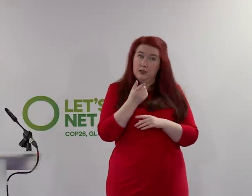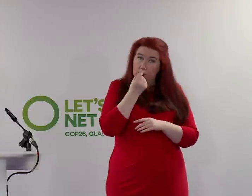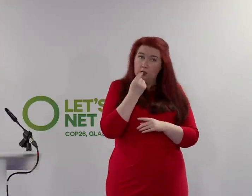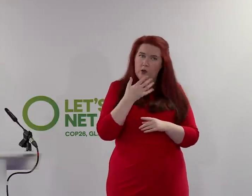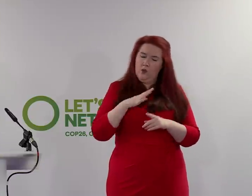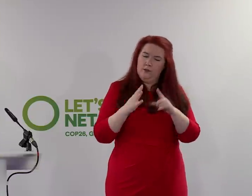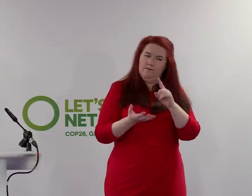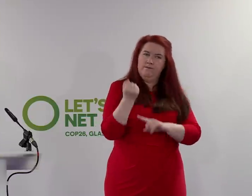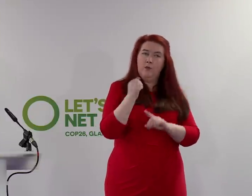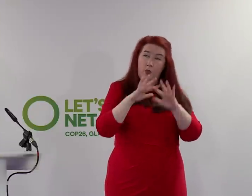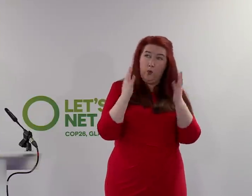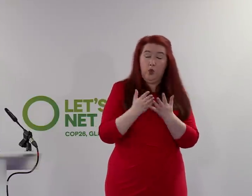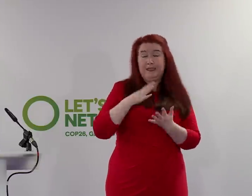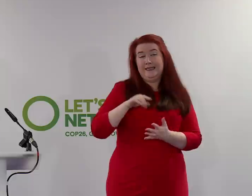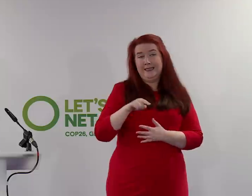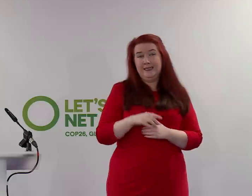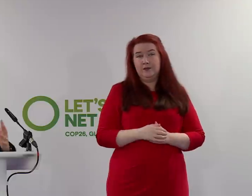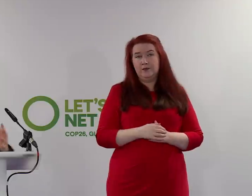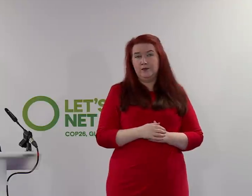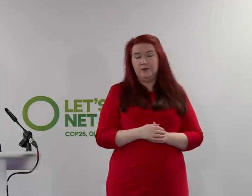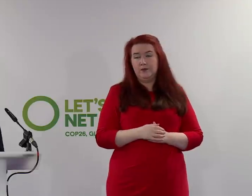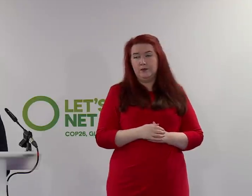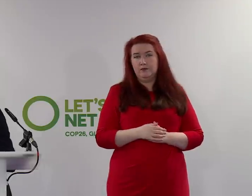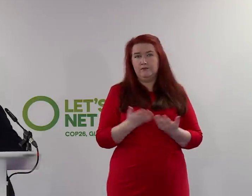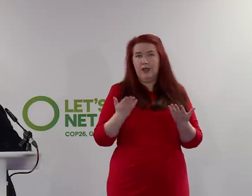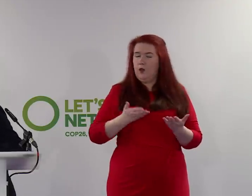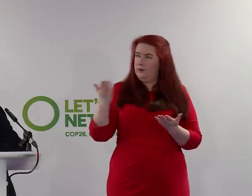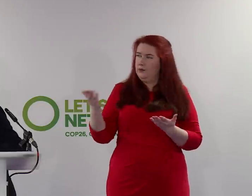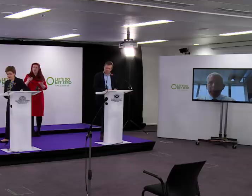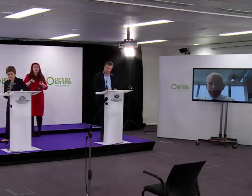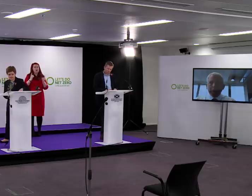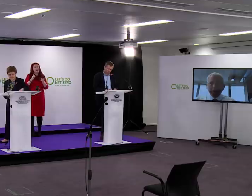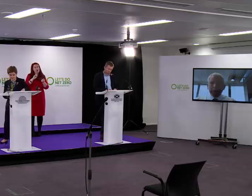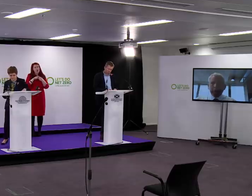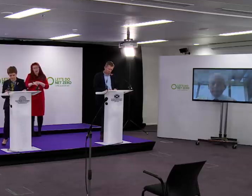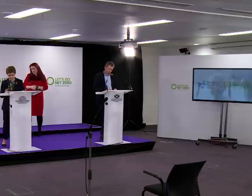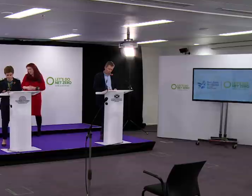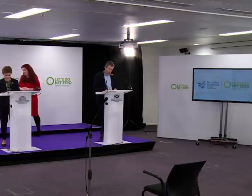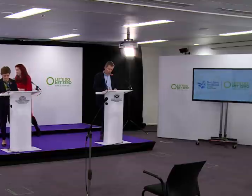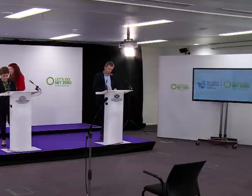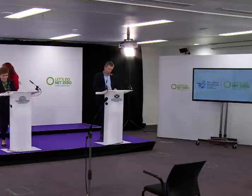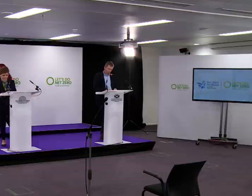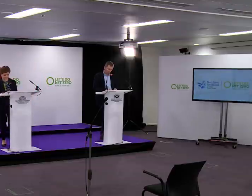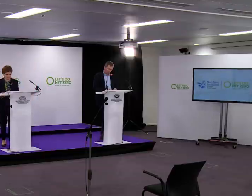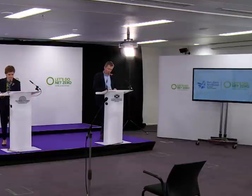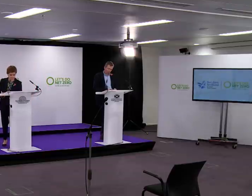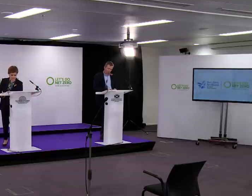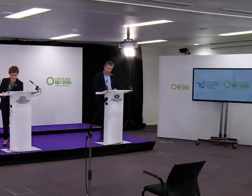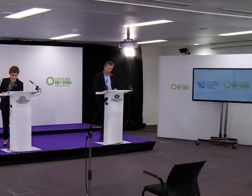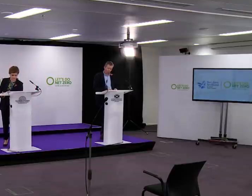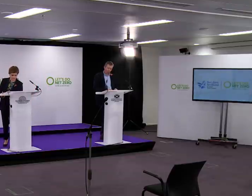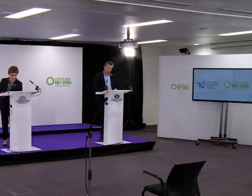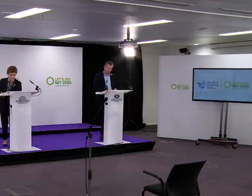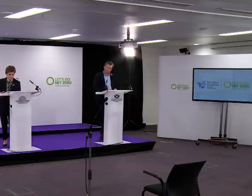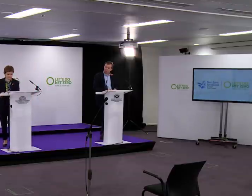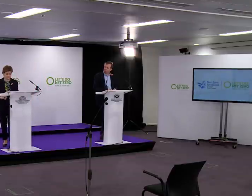get the outcome that the world needs. I'll hand over now to the Chief to take the question directly to him. Thanks, Andrew. I think your